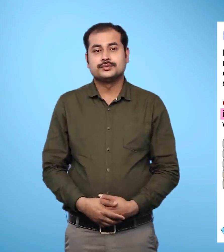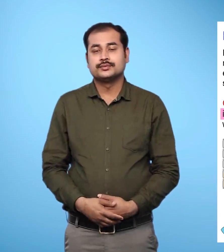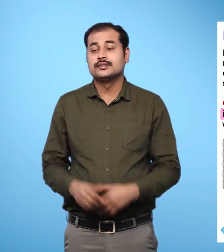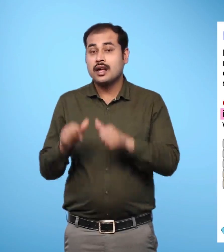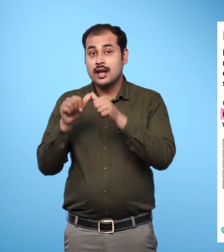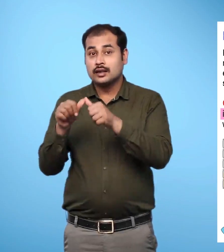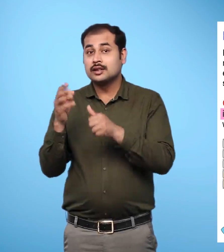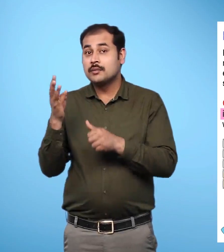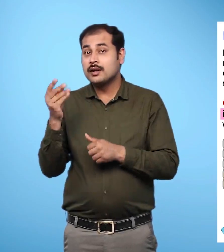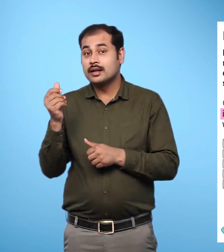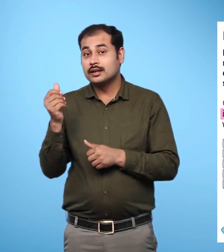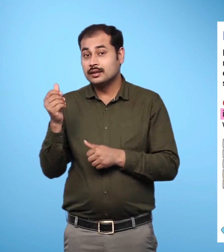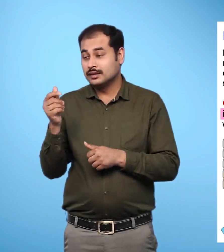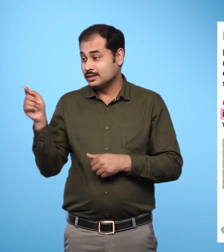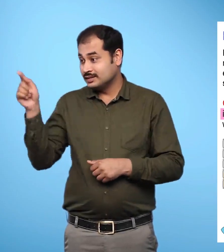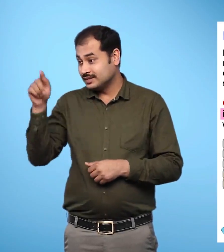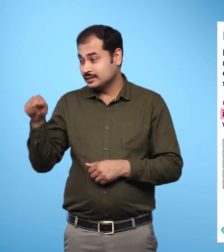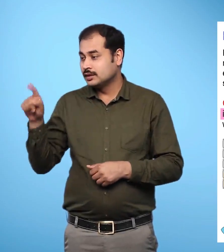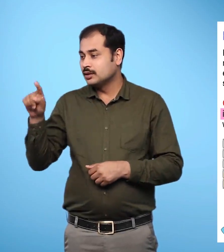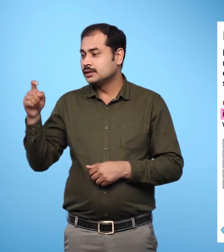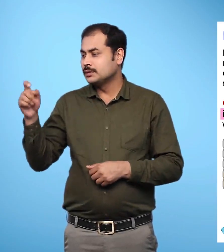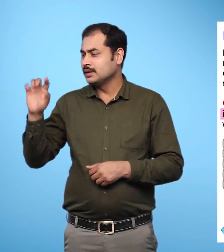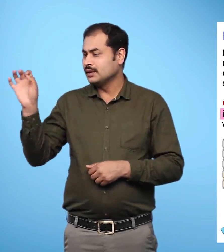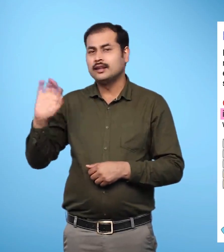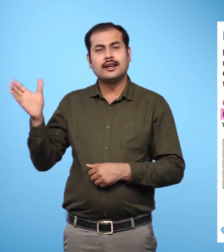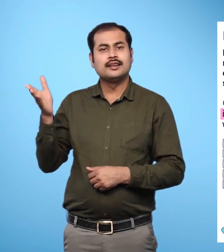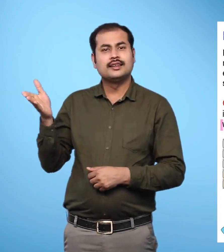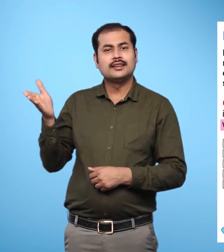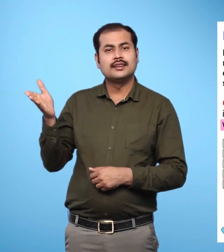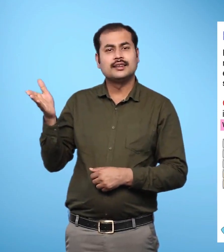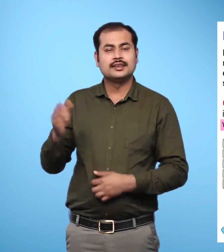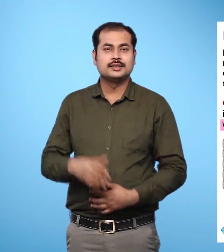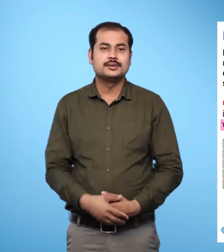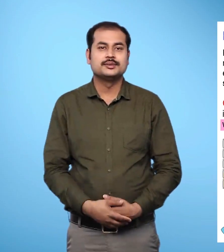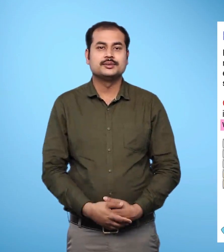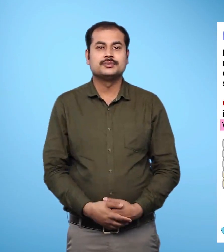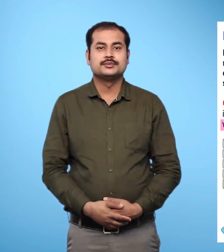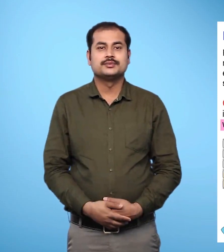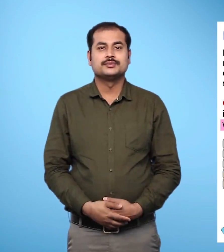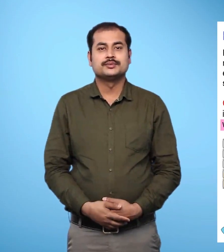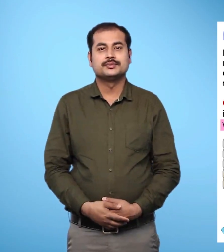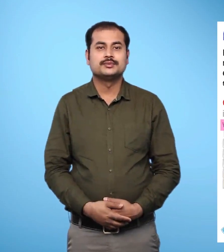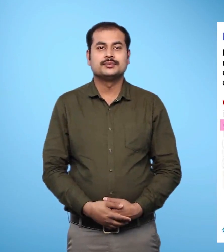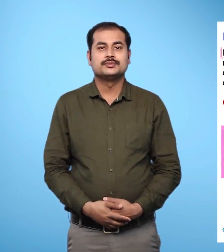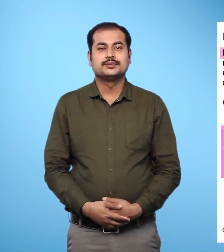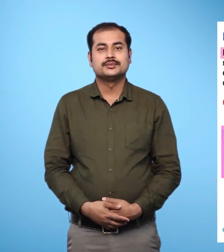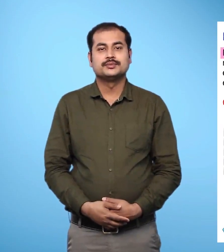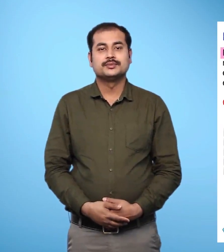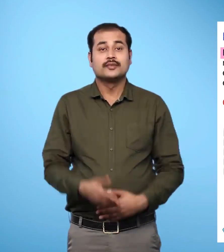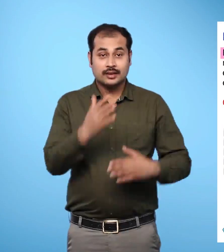10 An An answer 17 is written in the writing space. Question 4 in